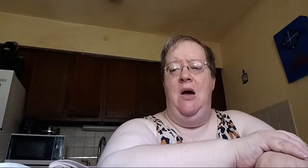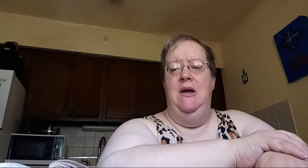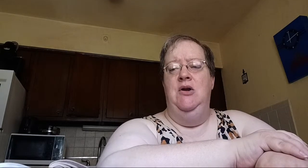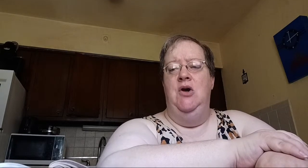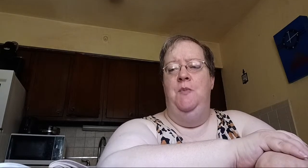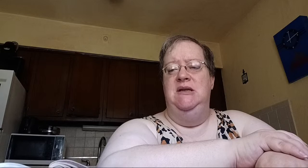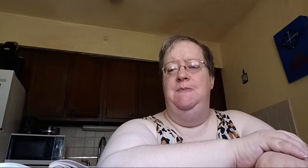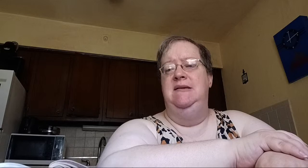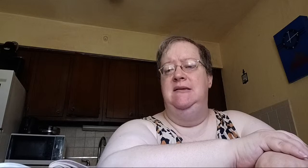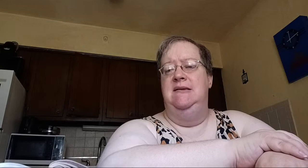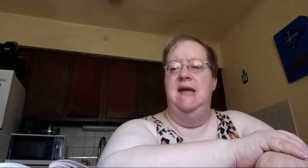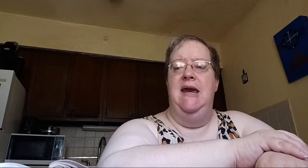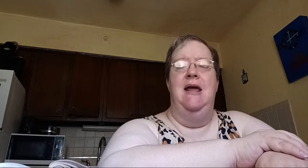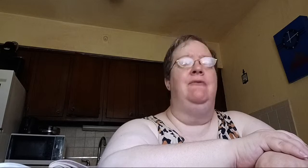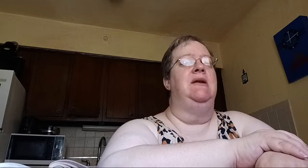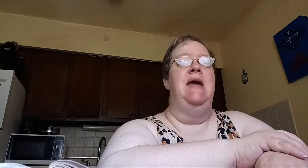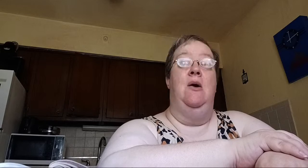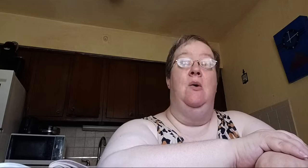in open spaces today and every day. Okay.